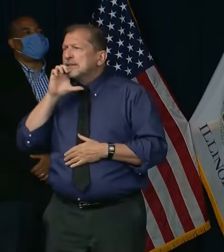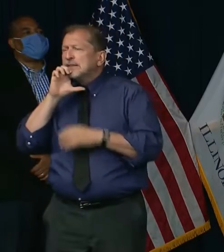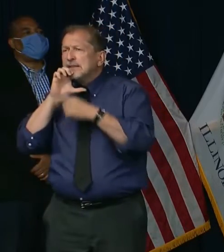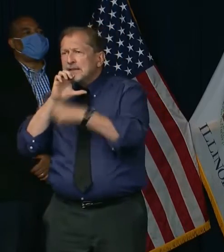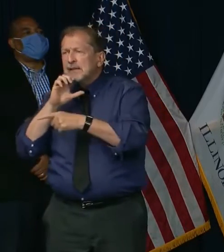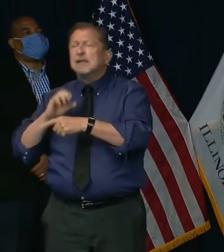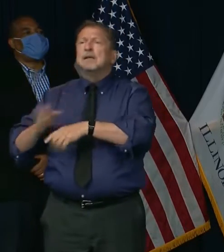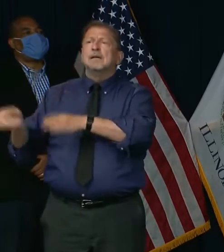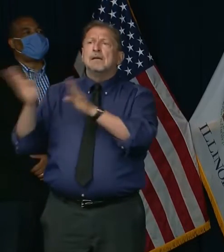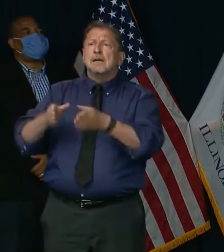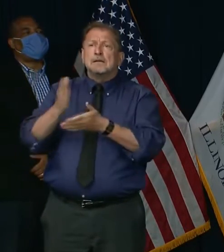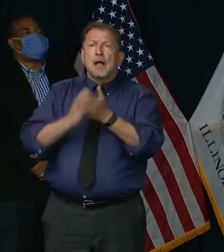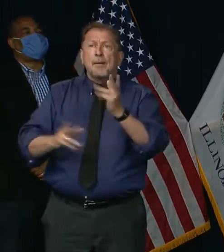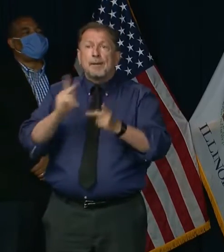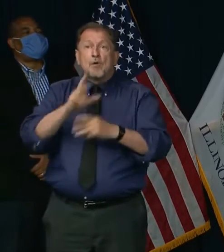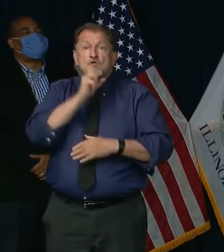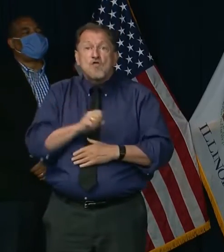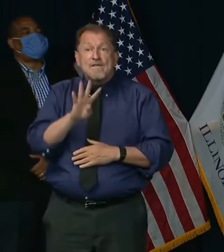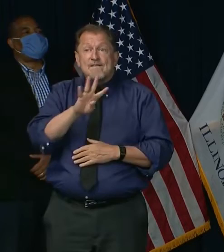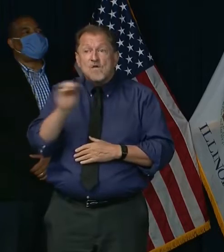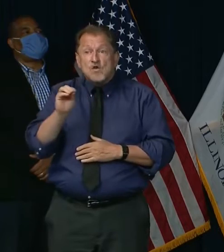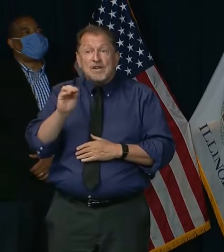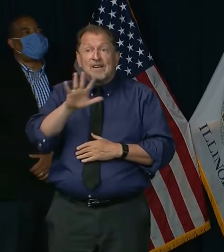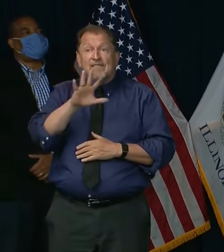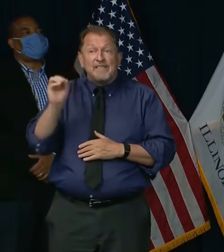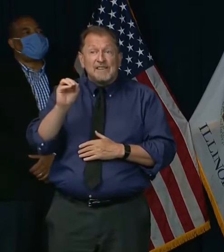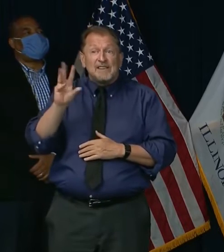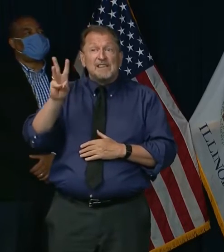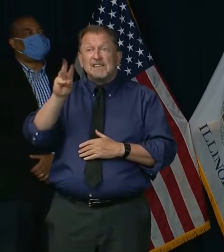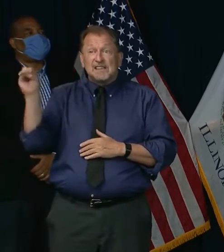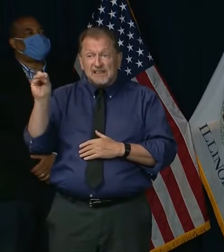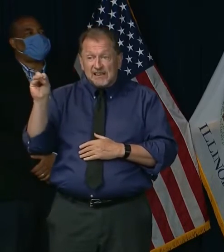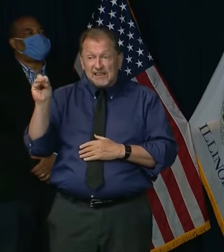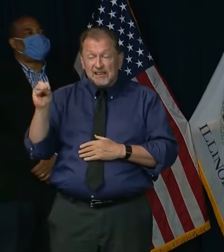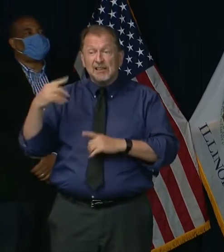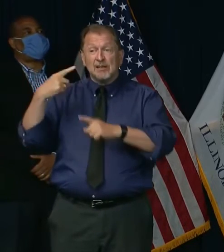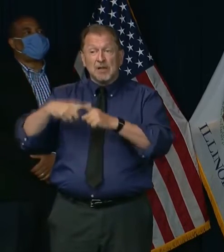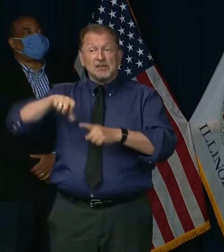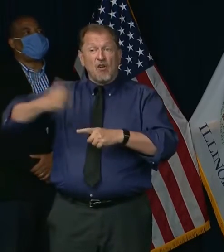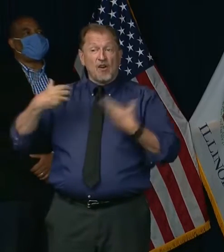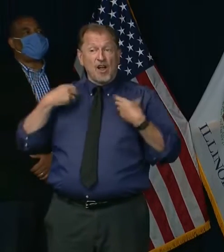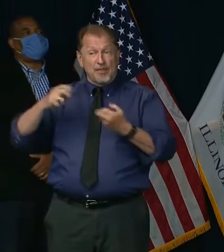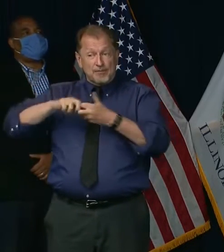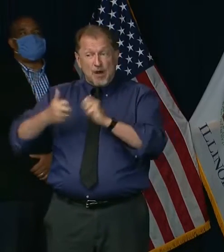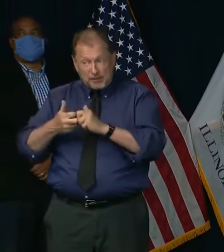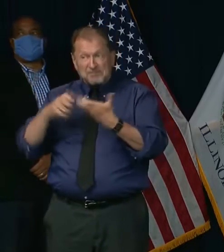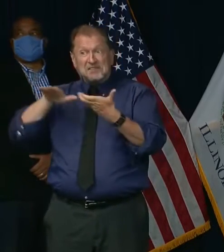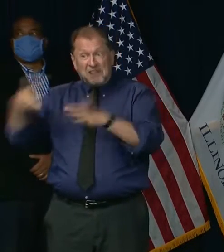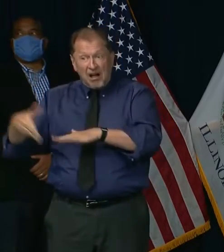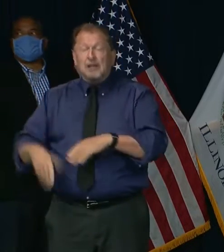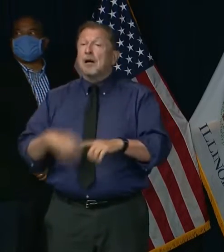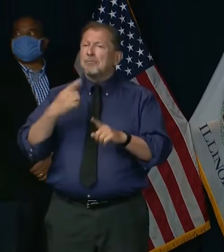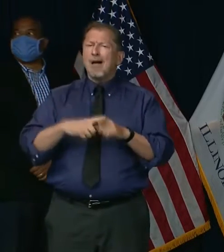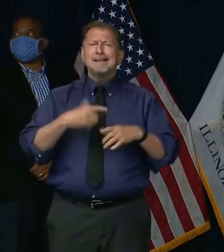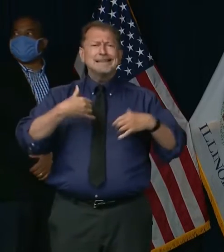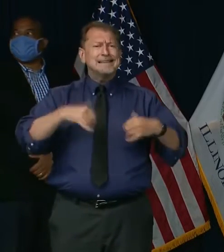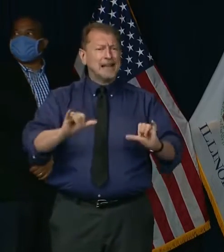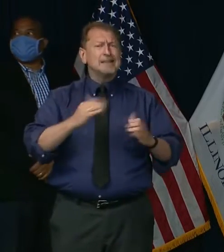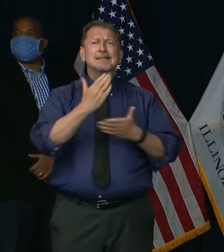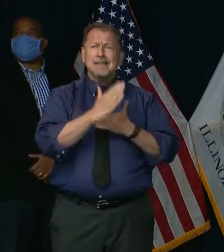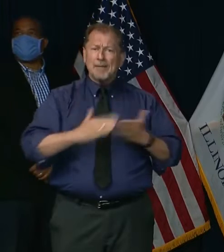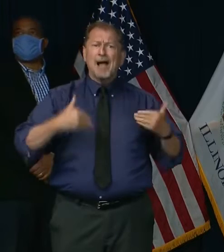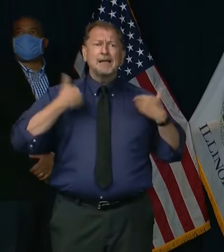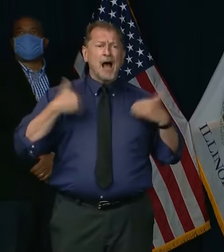those who are in their 40s and 50s and 60s with pre-existing conditions, and yes, even young and perfectly healthy